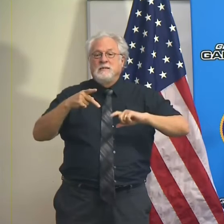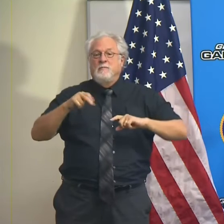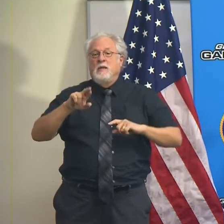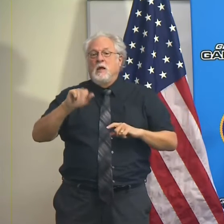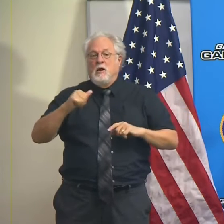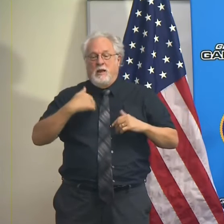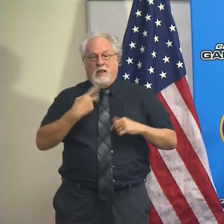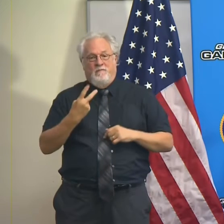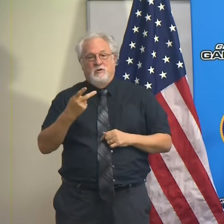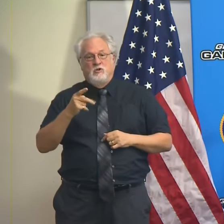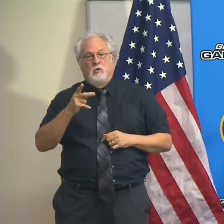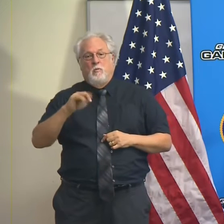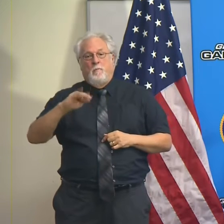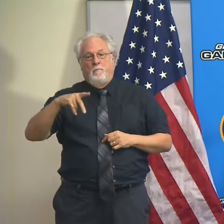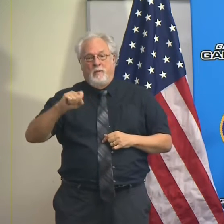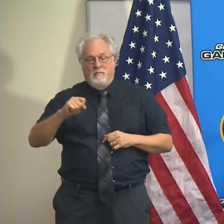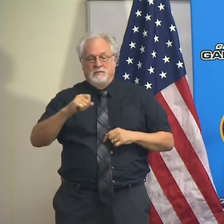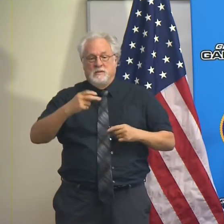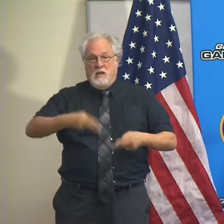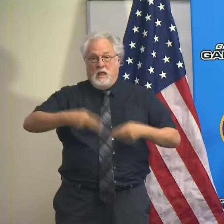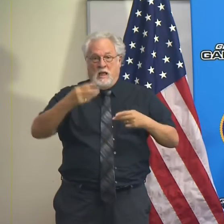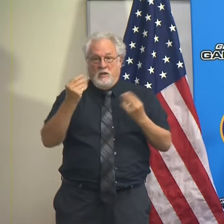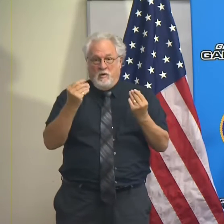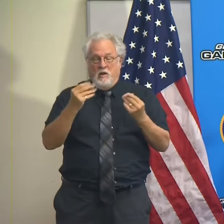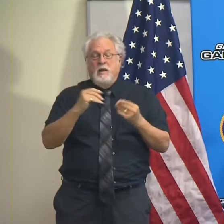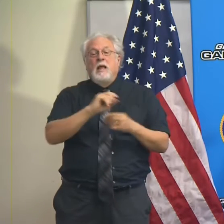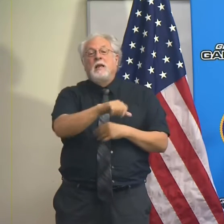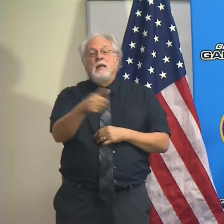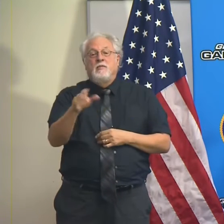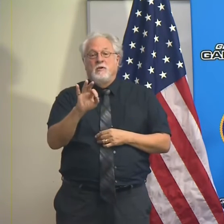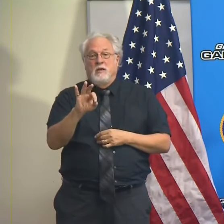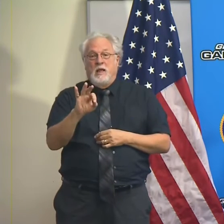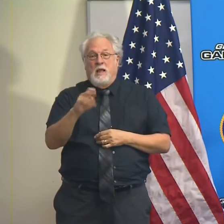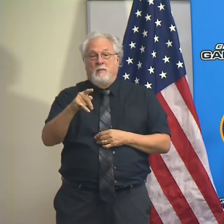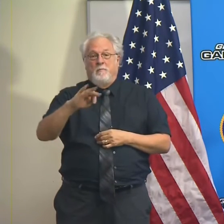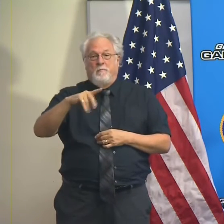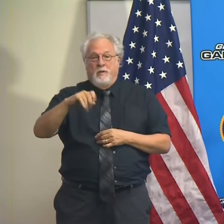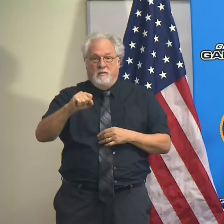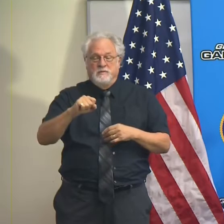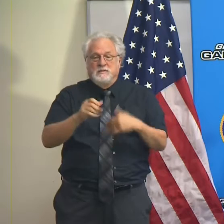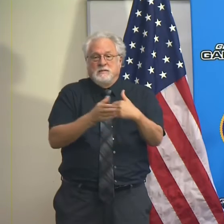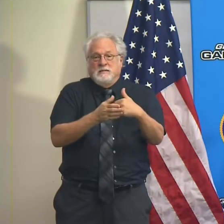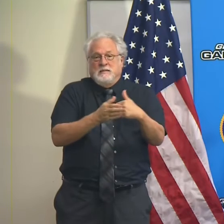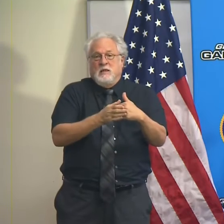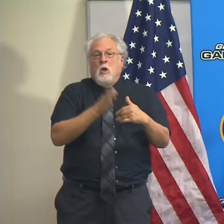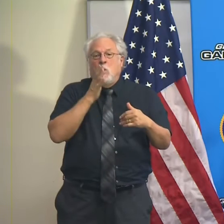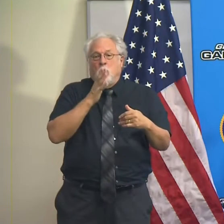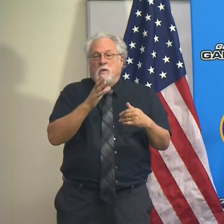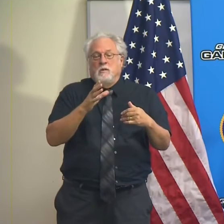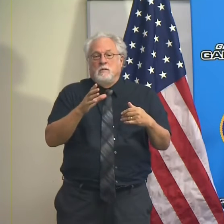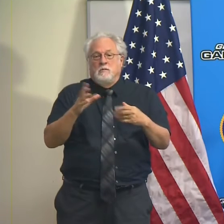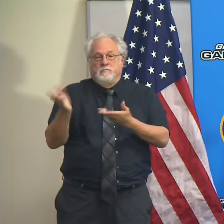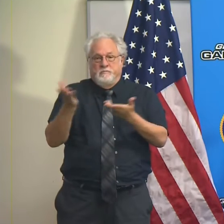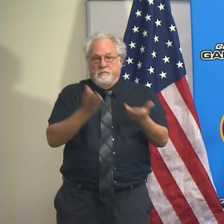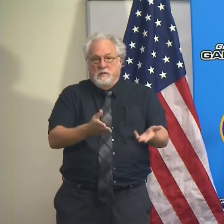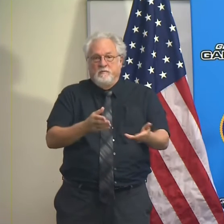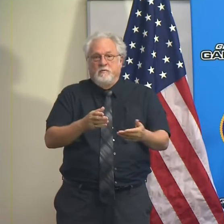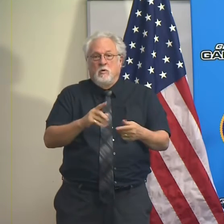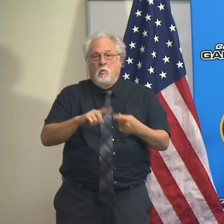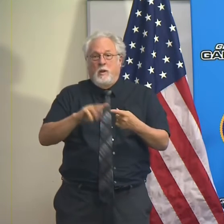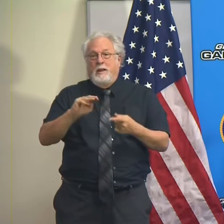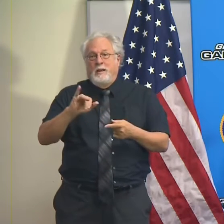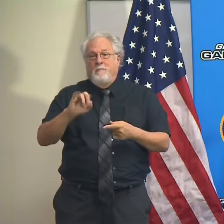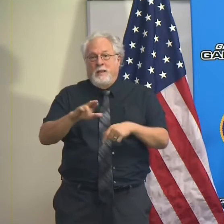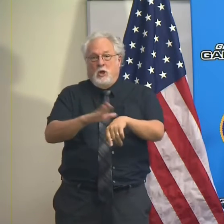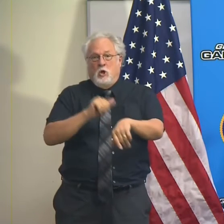two pumps on the island that are staged on high ground and another nine pumps staged nearby which will be delivered as soon as the mayor